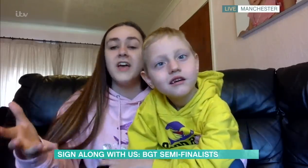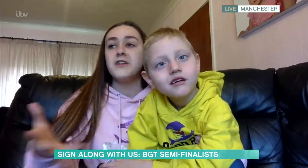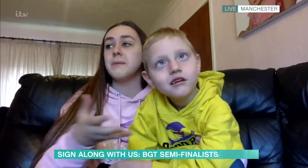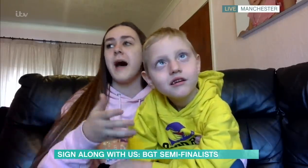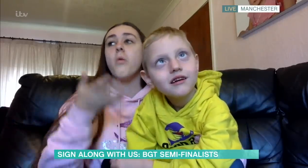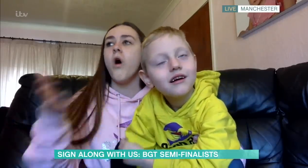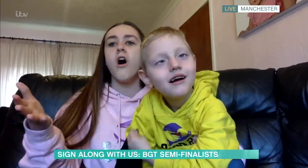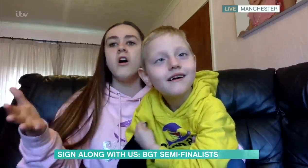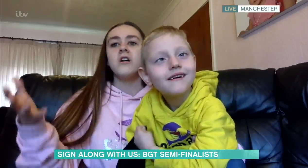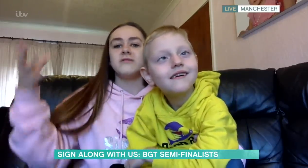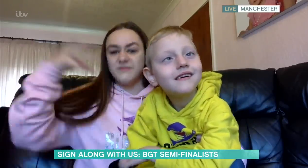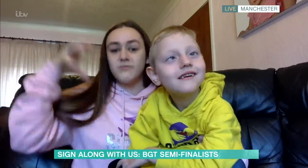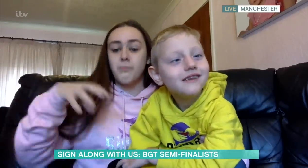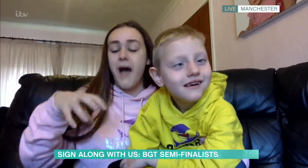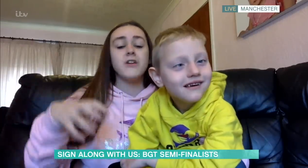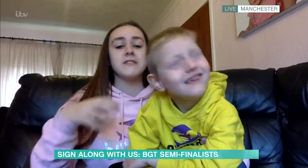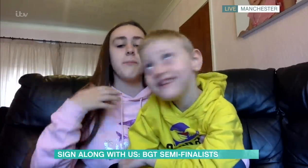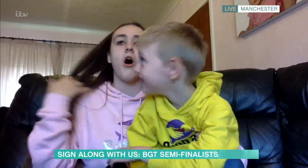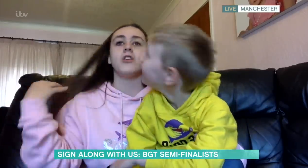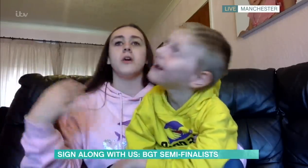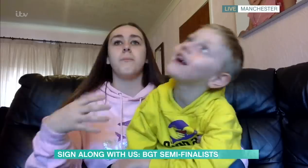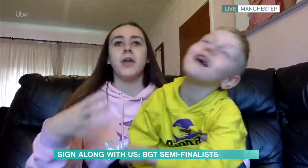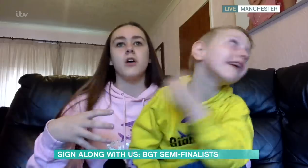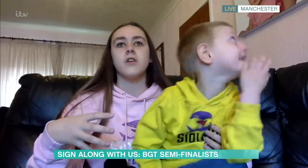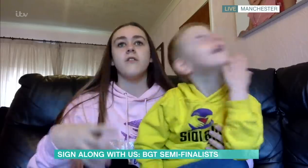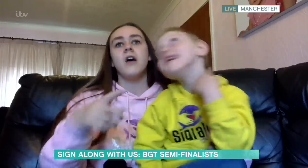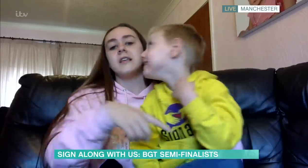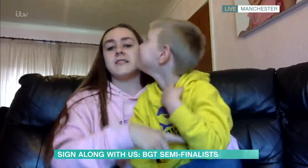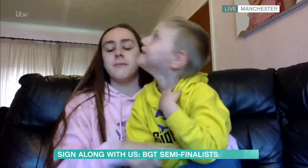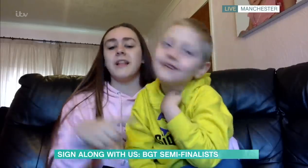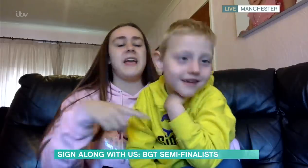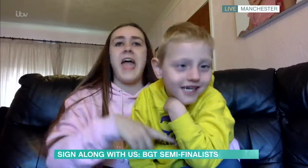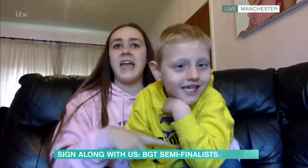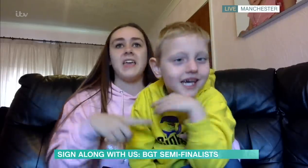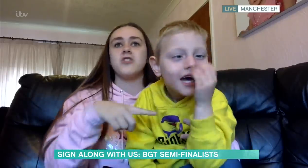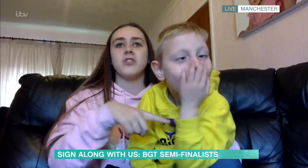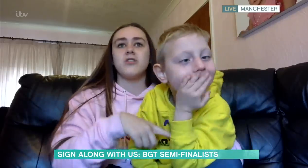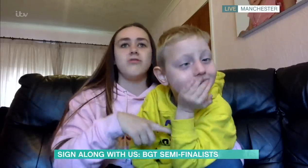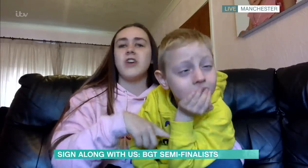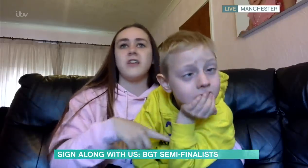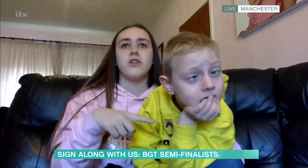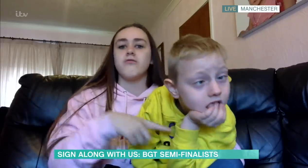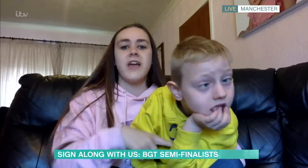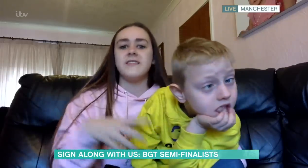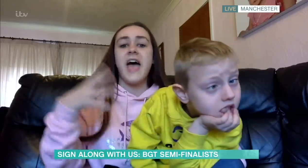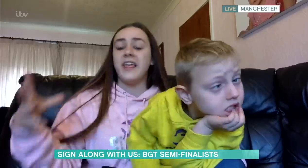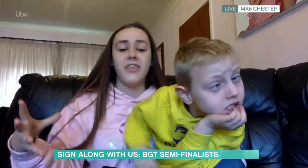no matter what barriers are put on you because of disability, age, gender, race, anything.